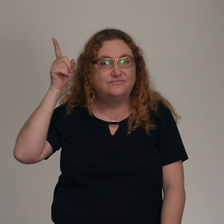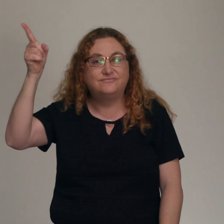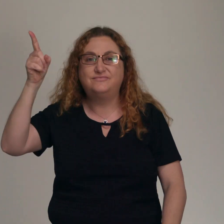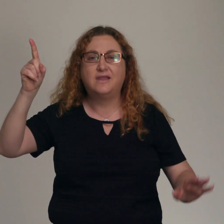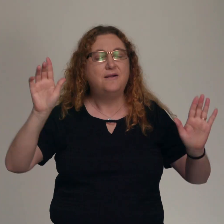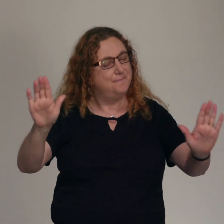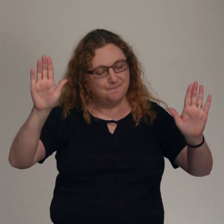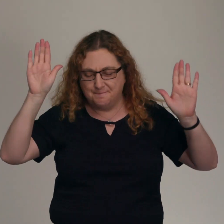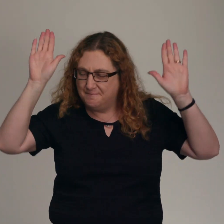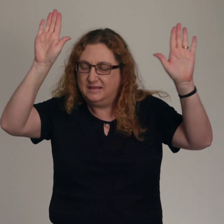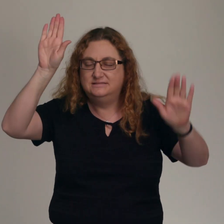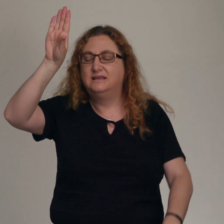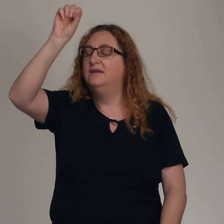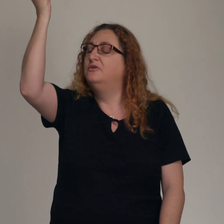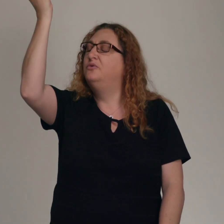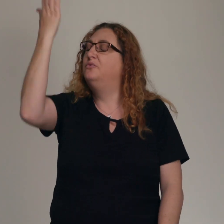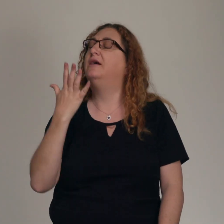This is amazing grace